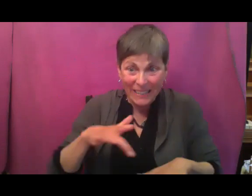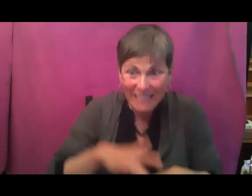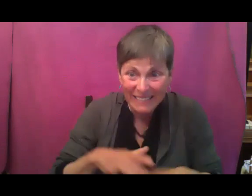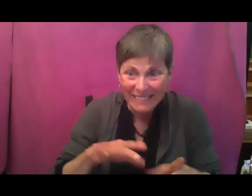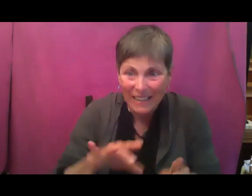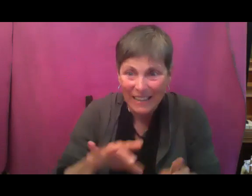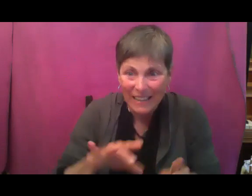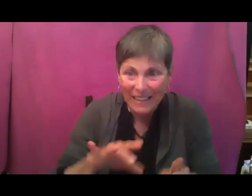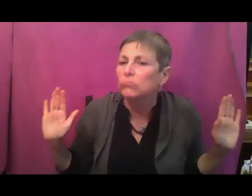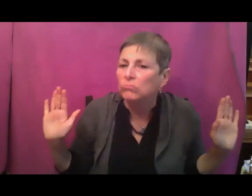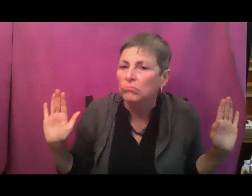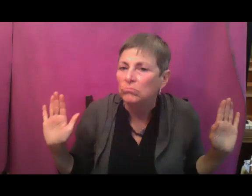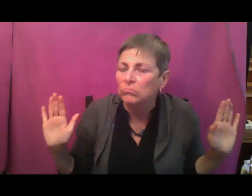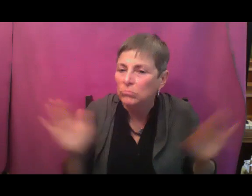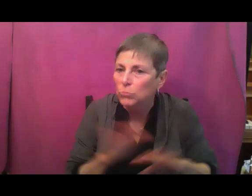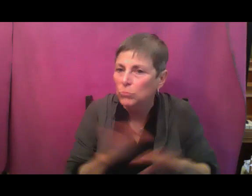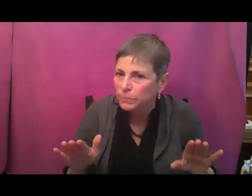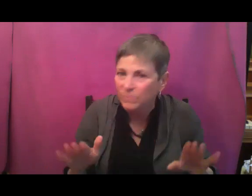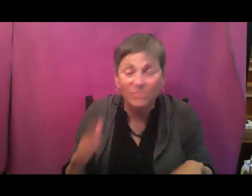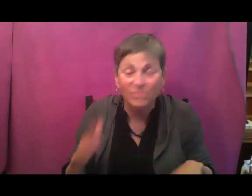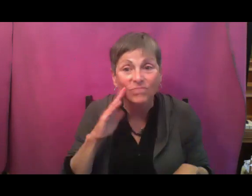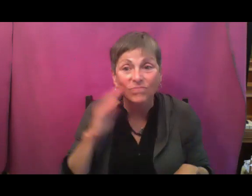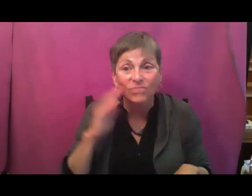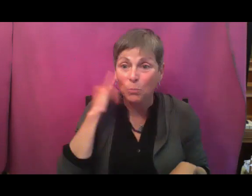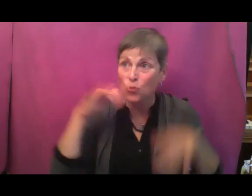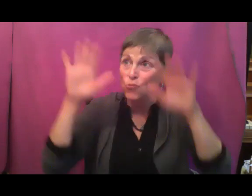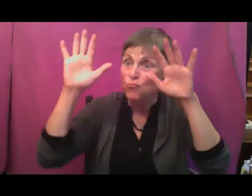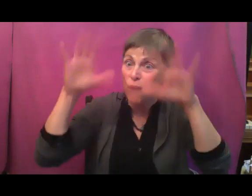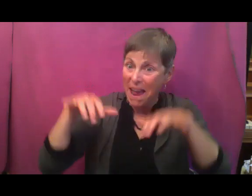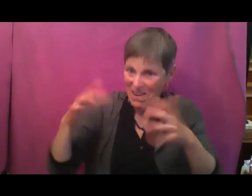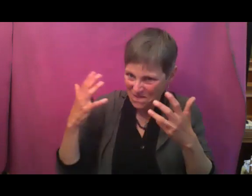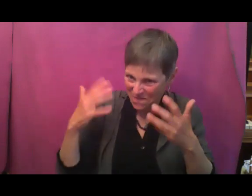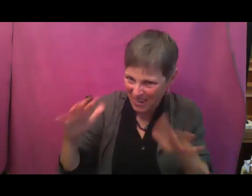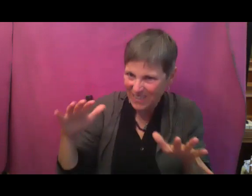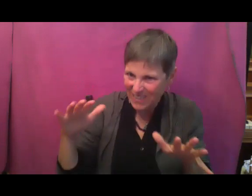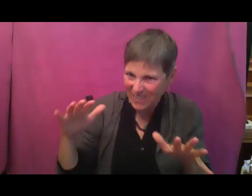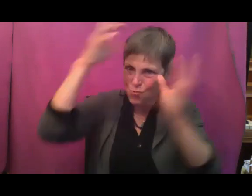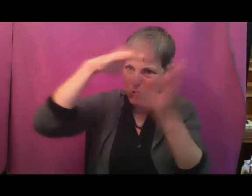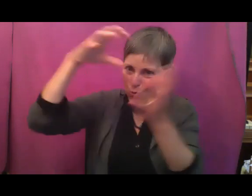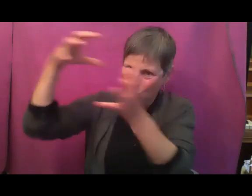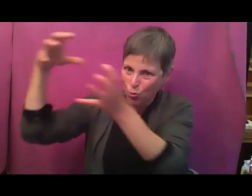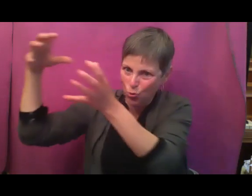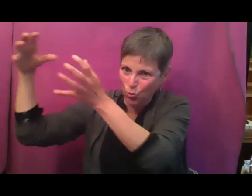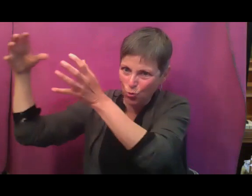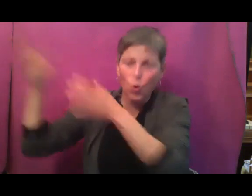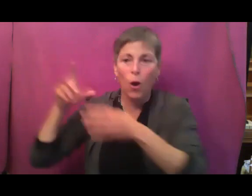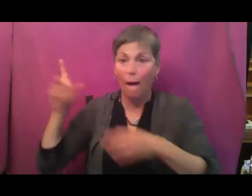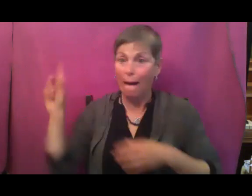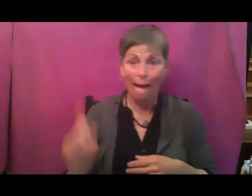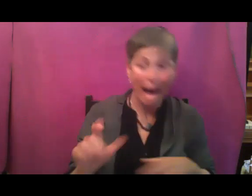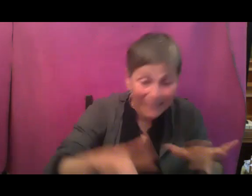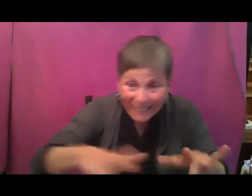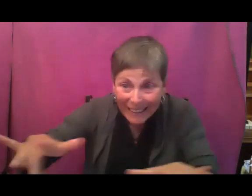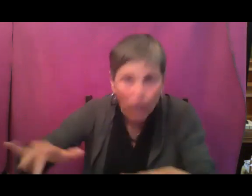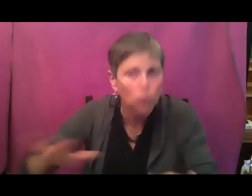your garden when it's wet immediately after rains. Just let the soil drain. When the soil is actively having